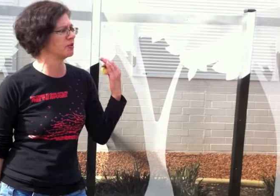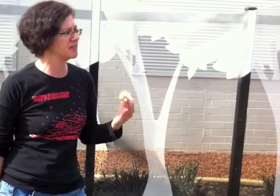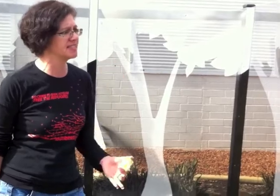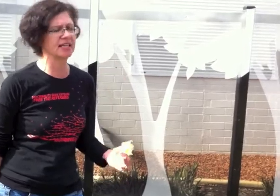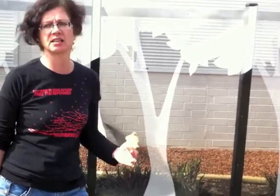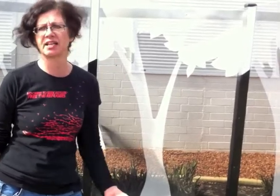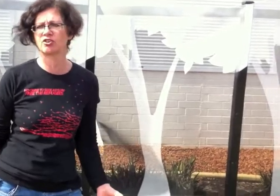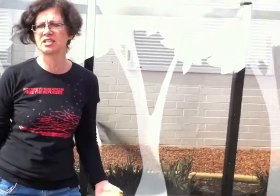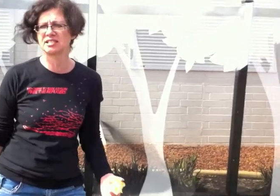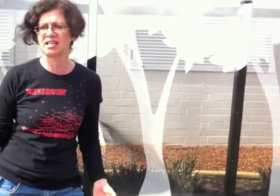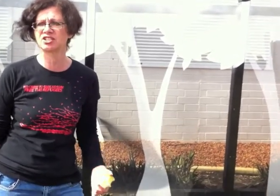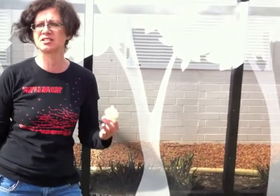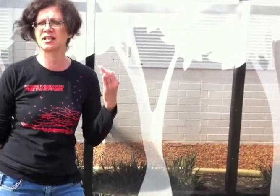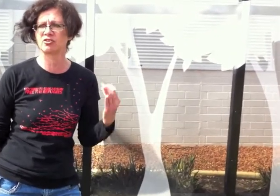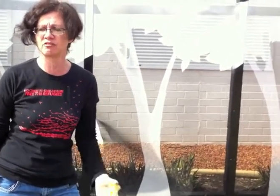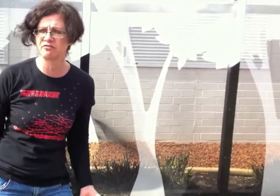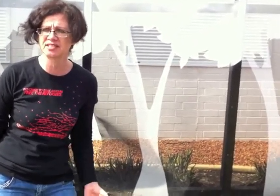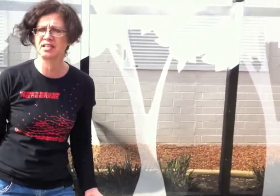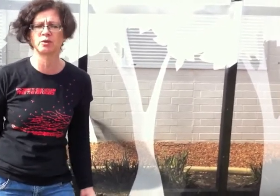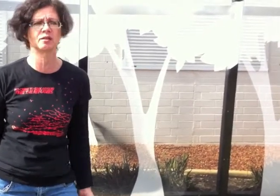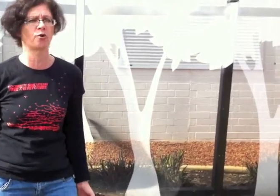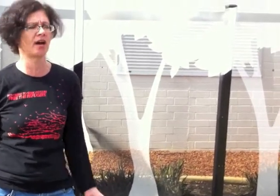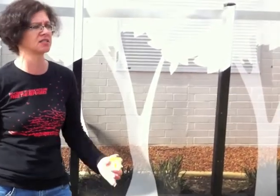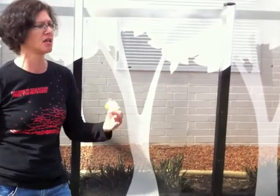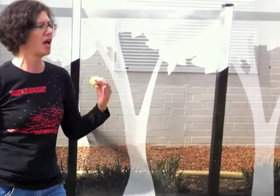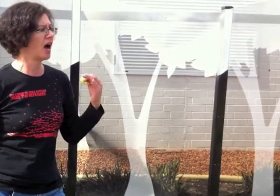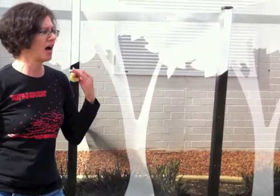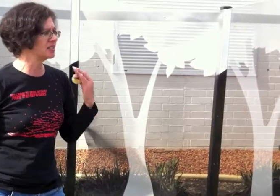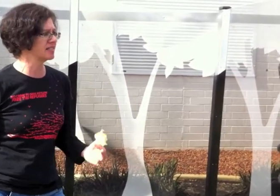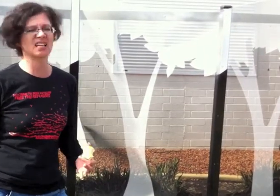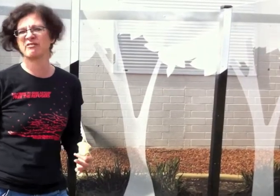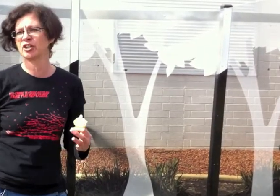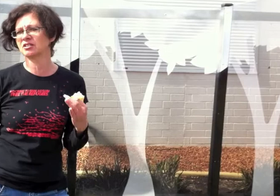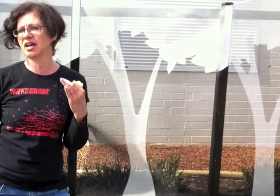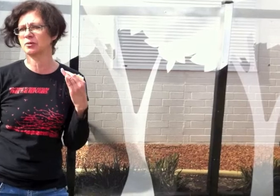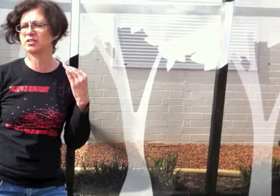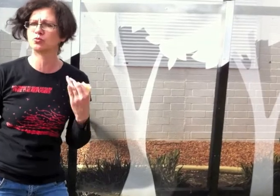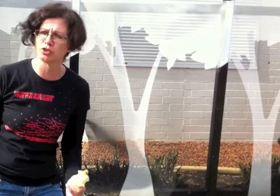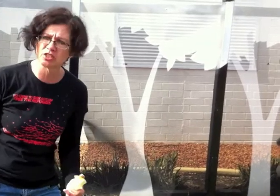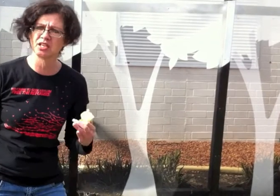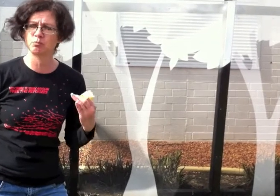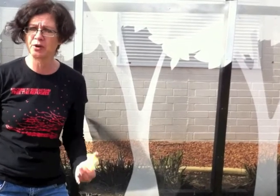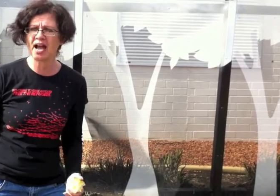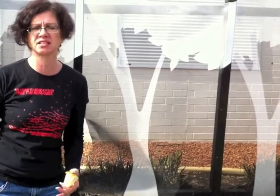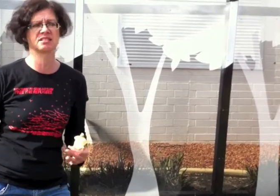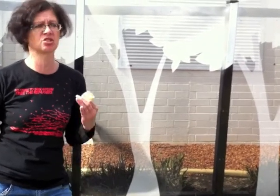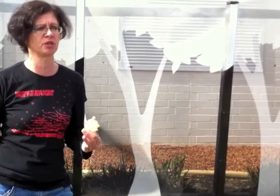we were visiting Leonora Detention Center and visiting with the boys, discovered that it was routine practice to